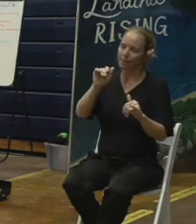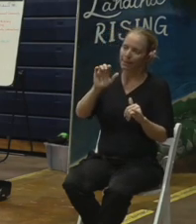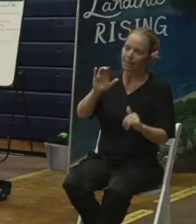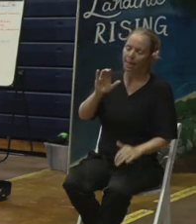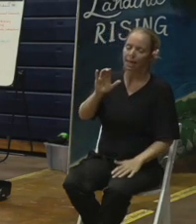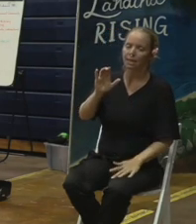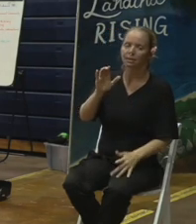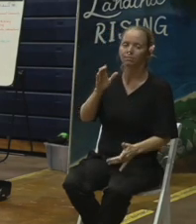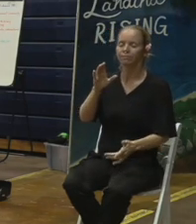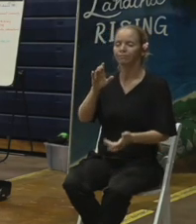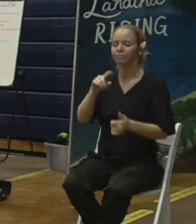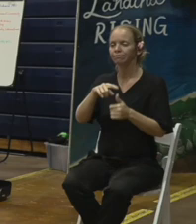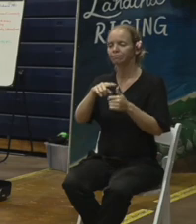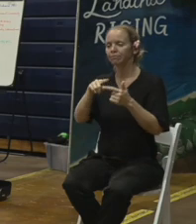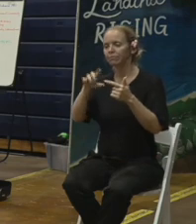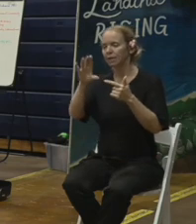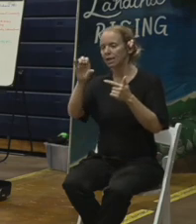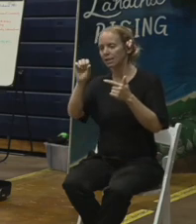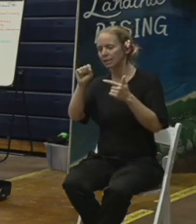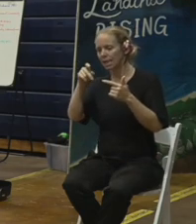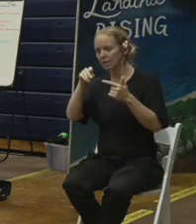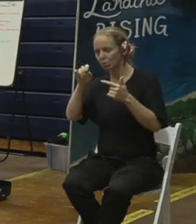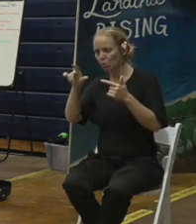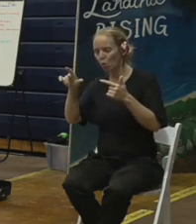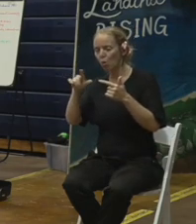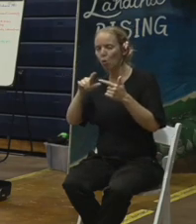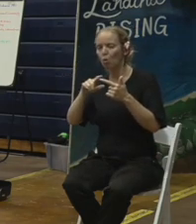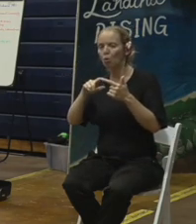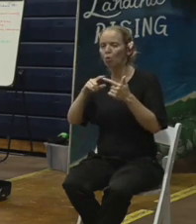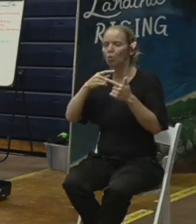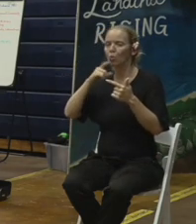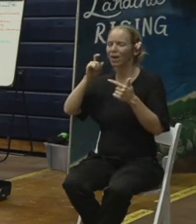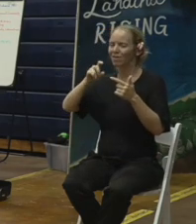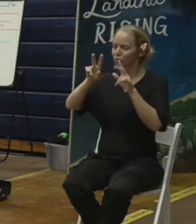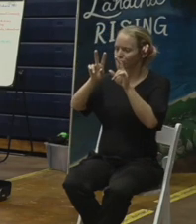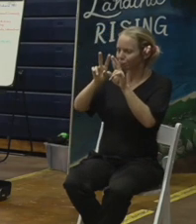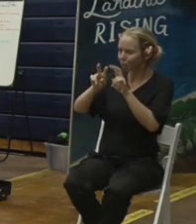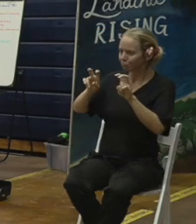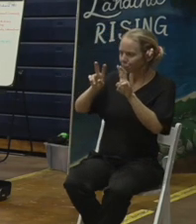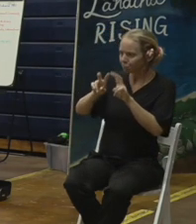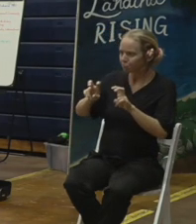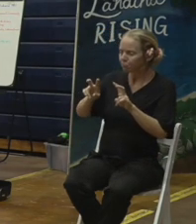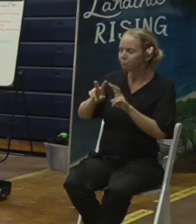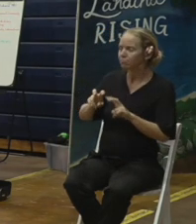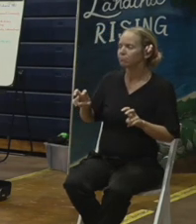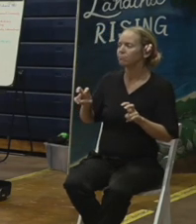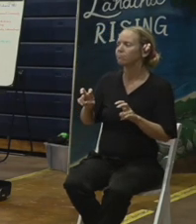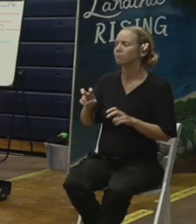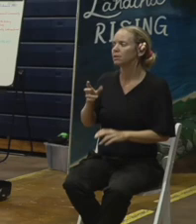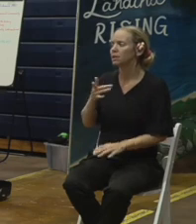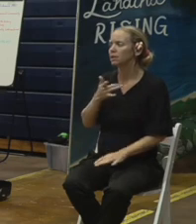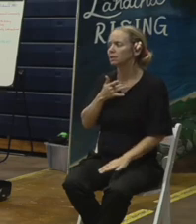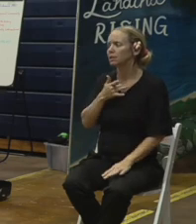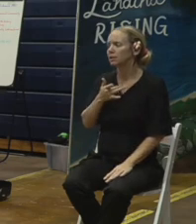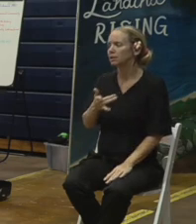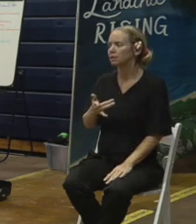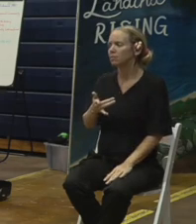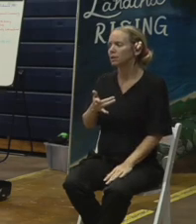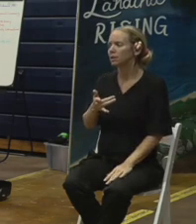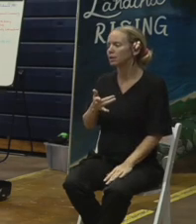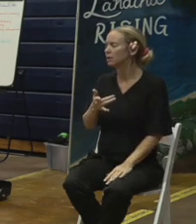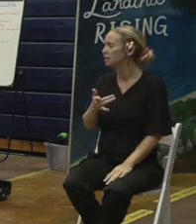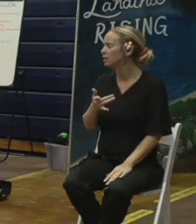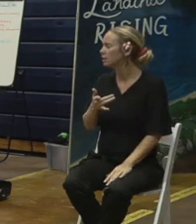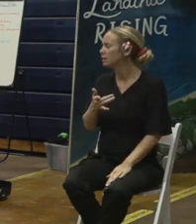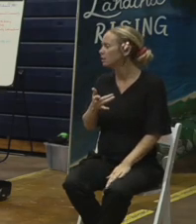again that will be important for us to understand as we do the work but again typically unless that swimming pool is